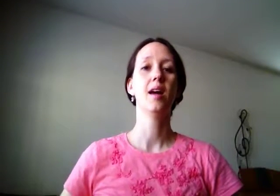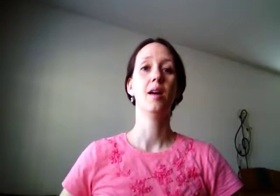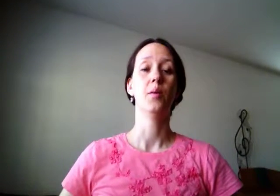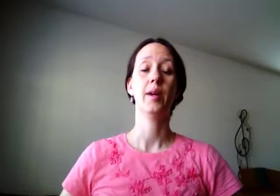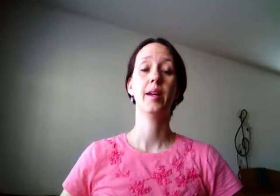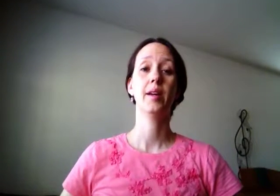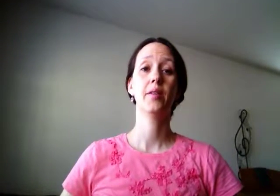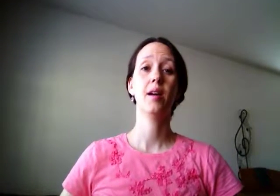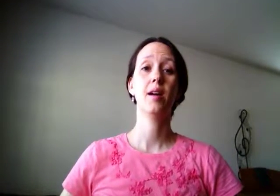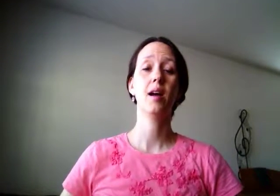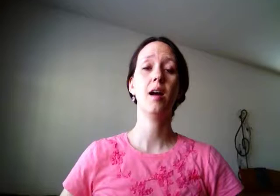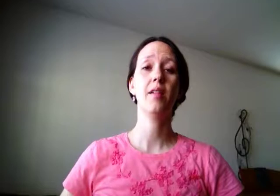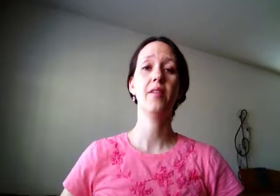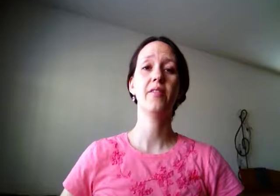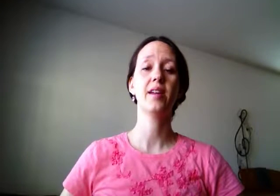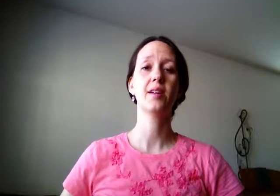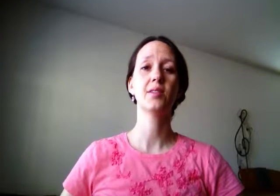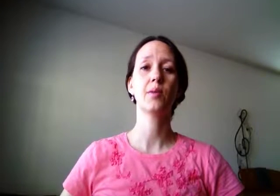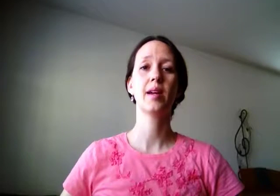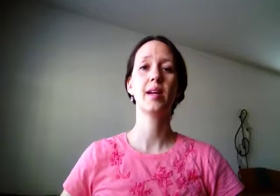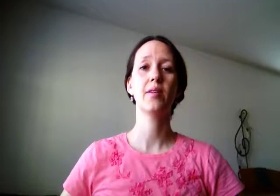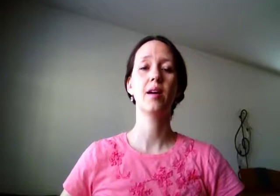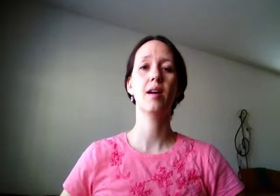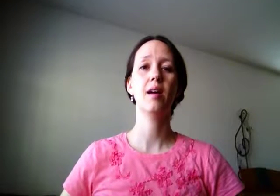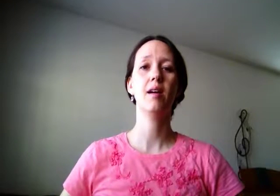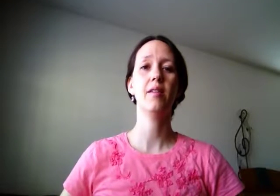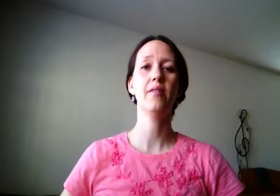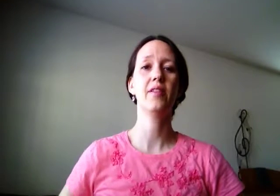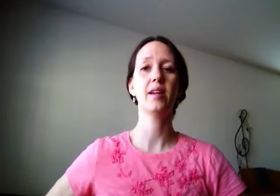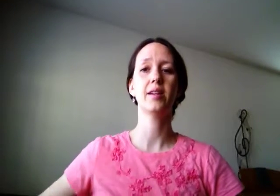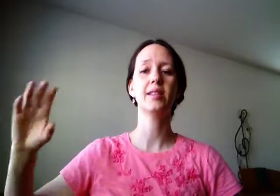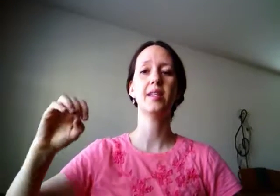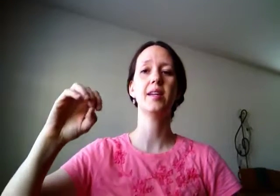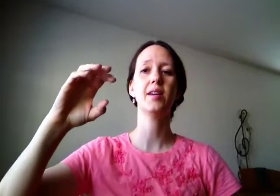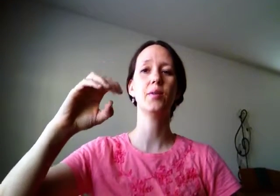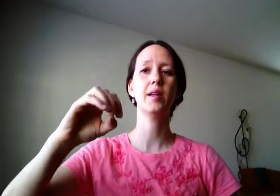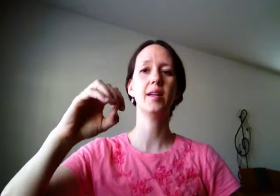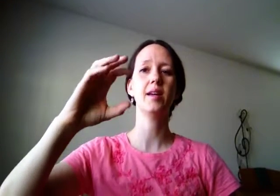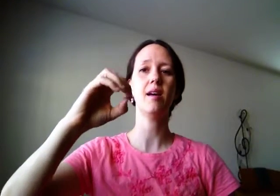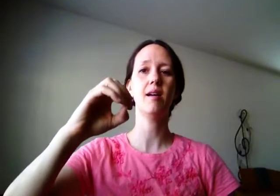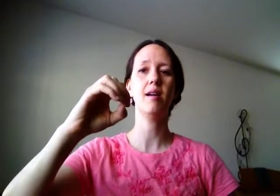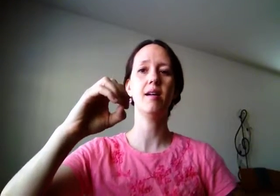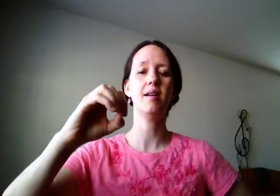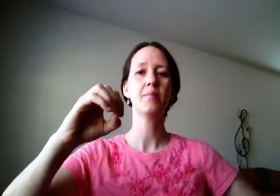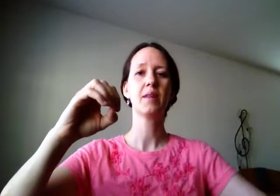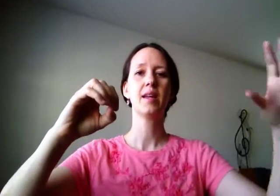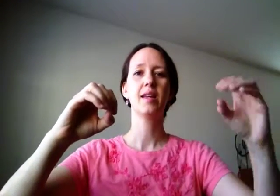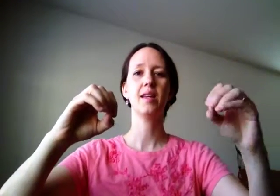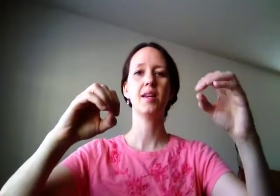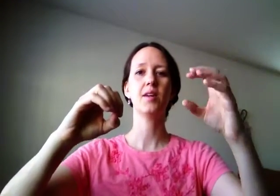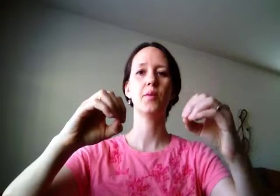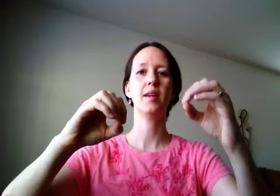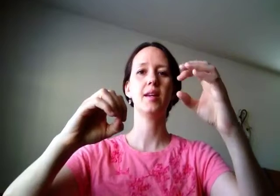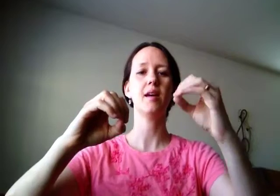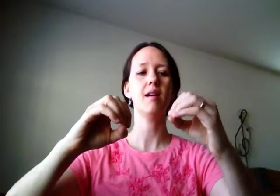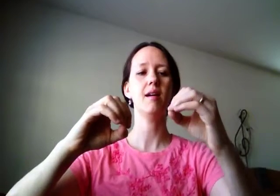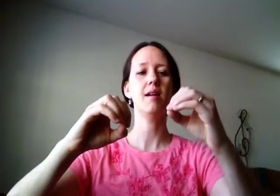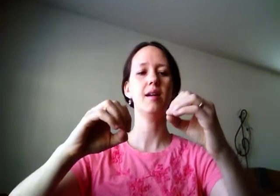Where are all the fingers? Where are all the fingers? Here we are. Here we are.